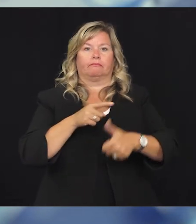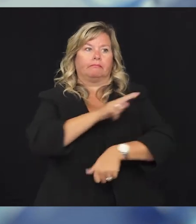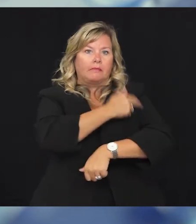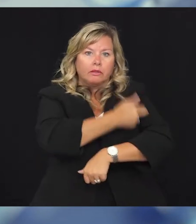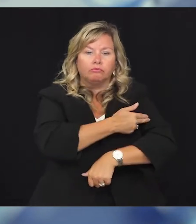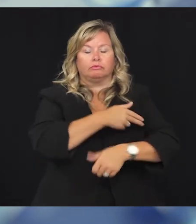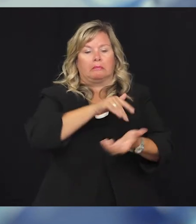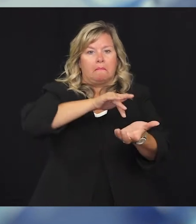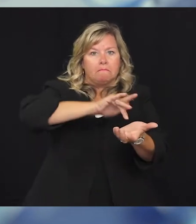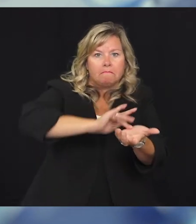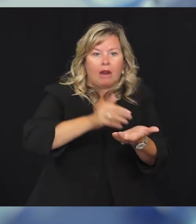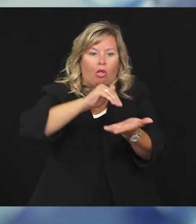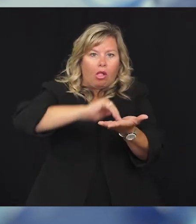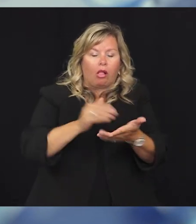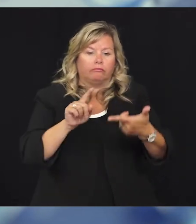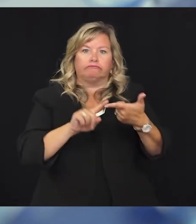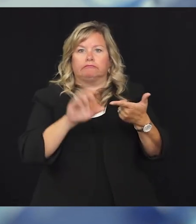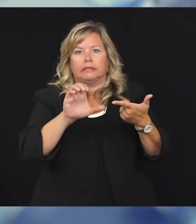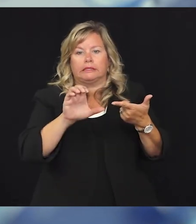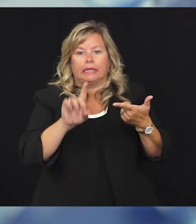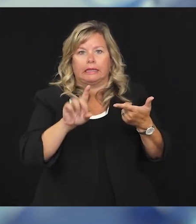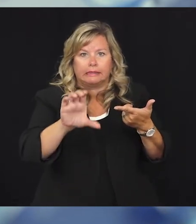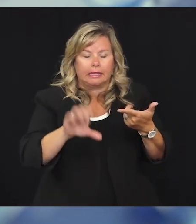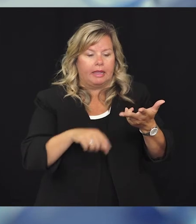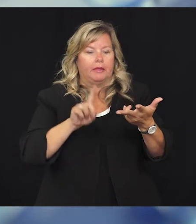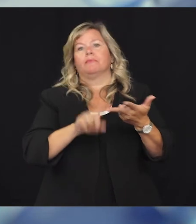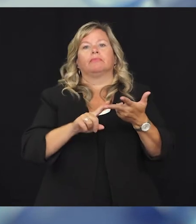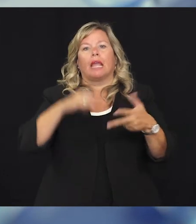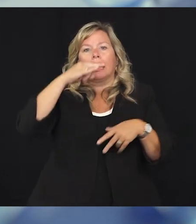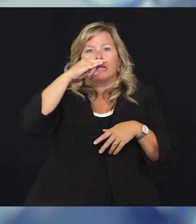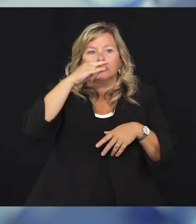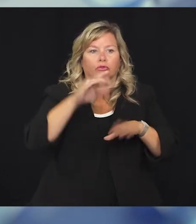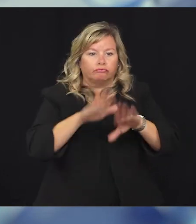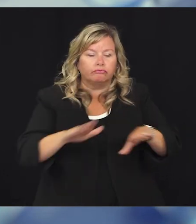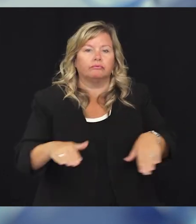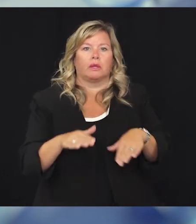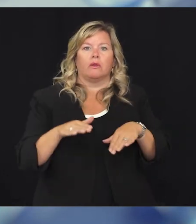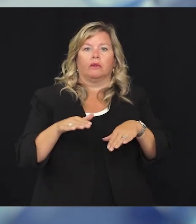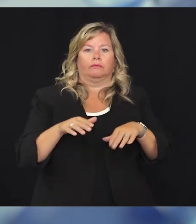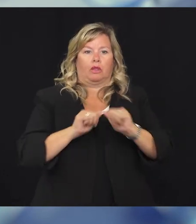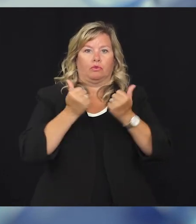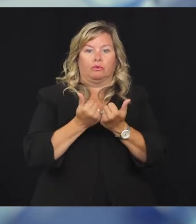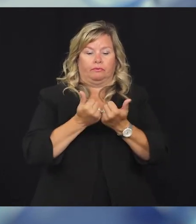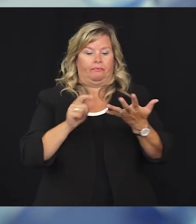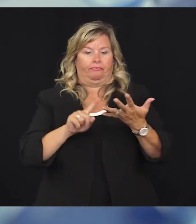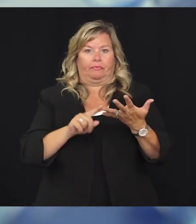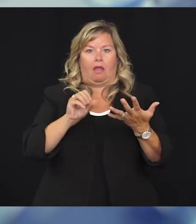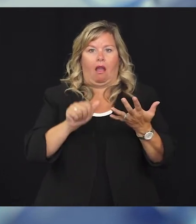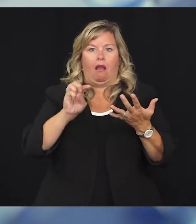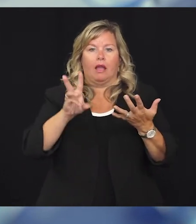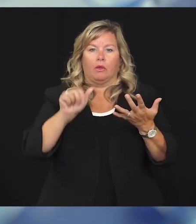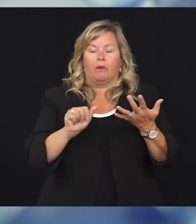Pediatrics and the CDC, the health officers of the Kent County Health Department and the Ottawa County Department of Public Health,